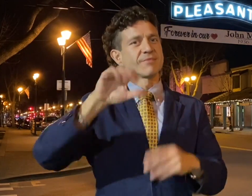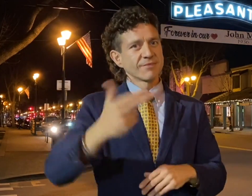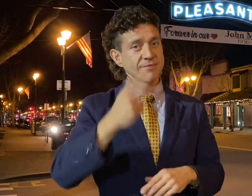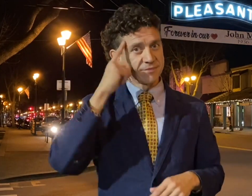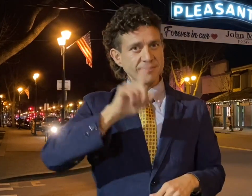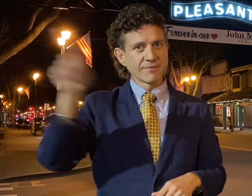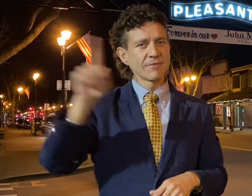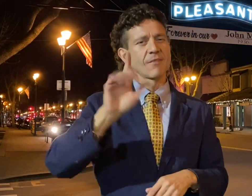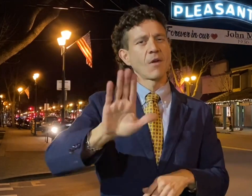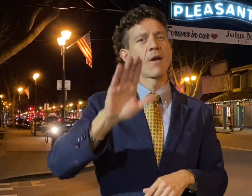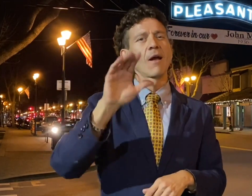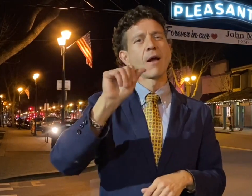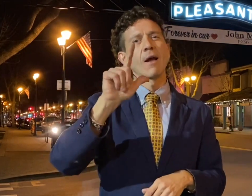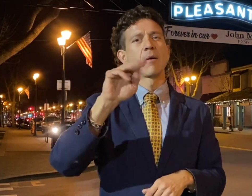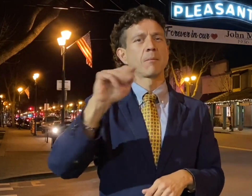mater, Foothill High School.